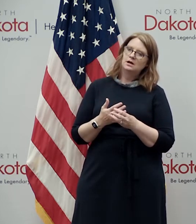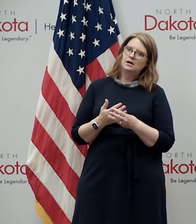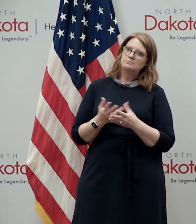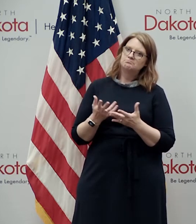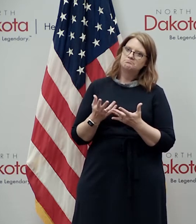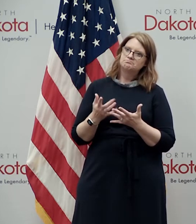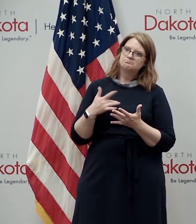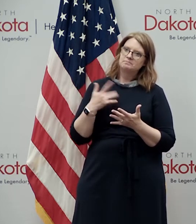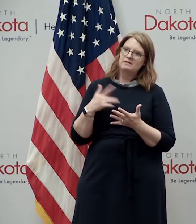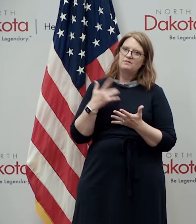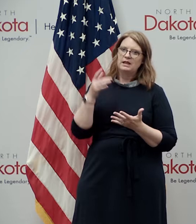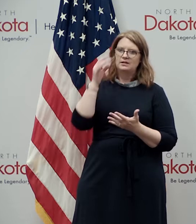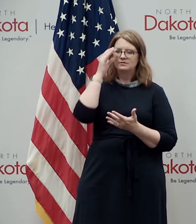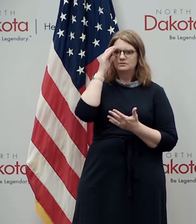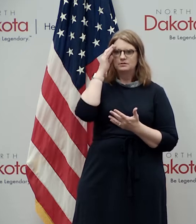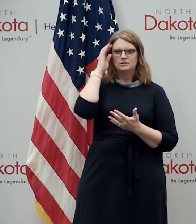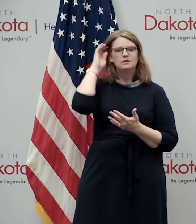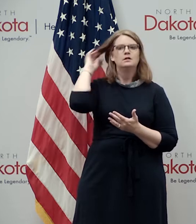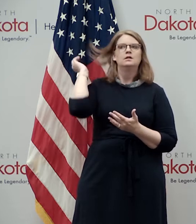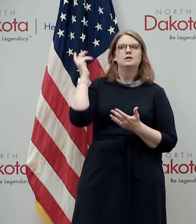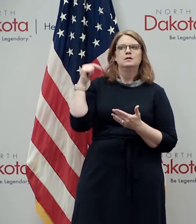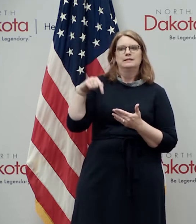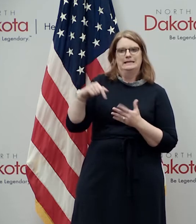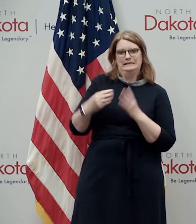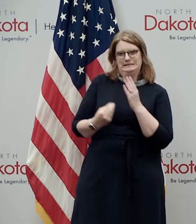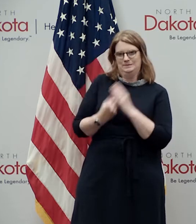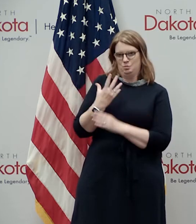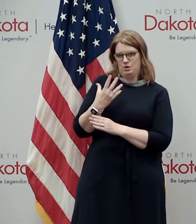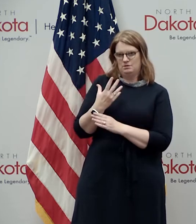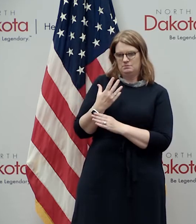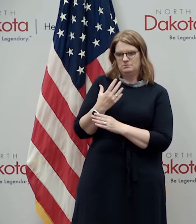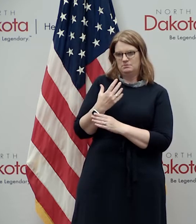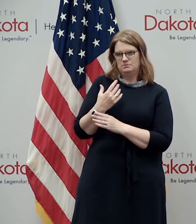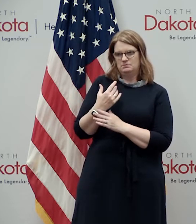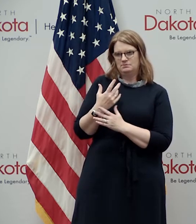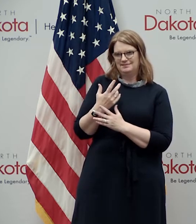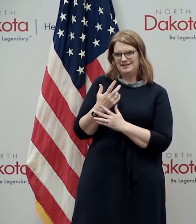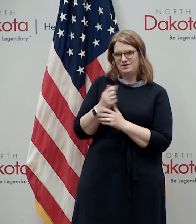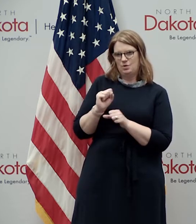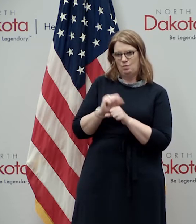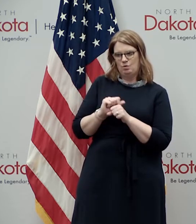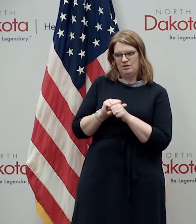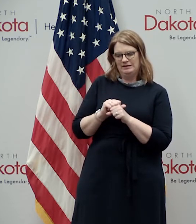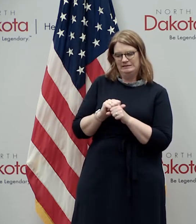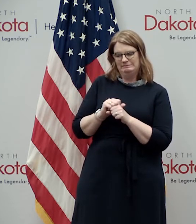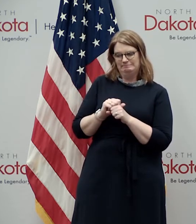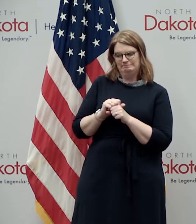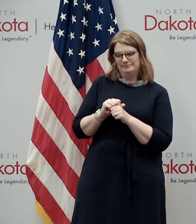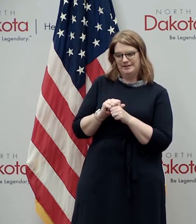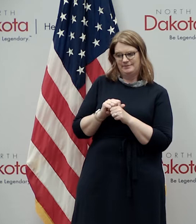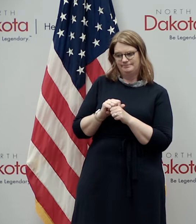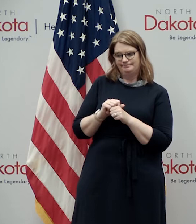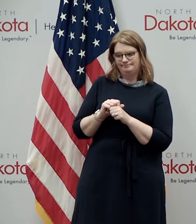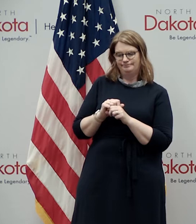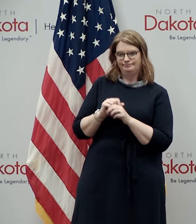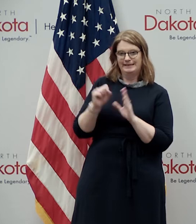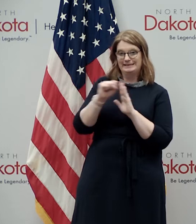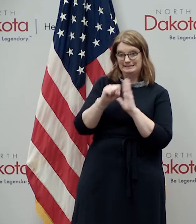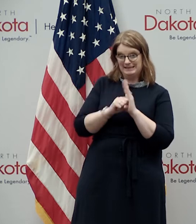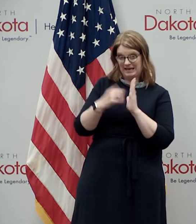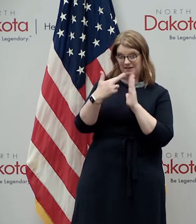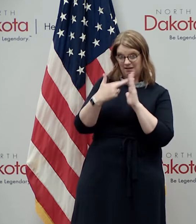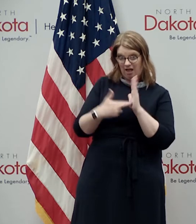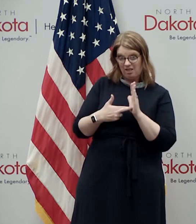uh as it was this spring uh when we were uh working through the pandemic it was a set of state guidelines uh